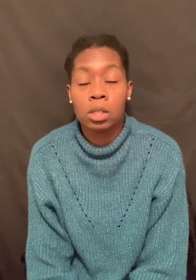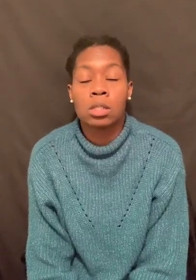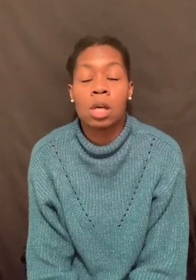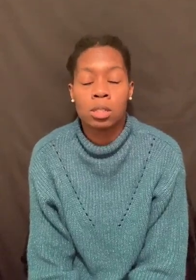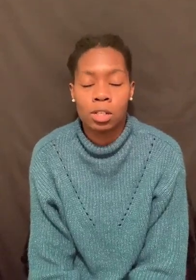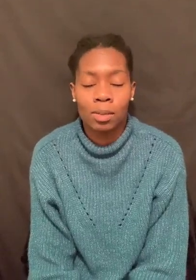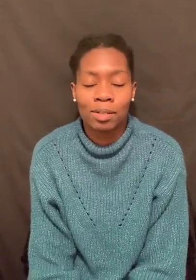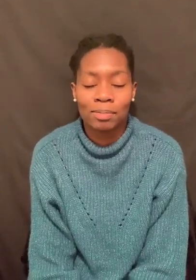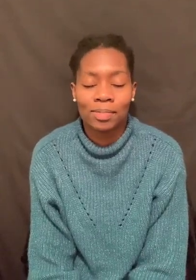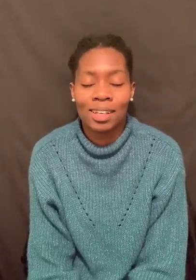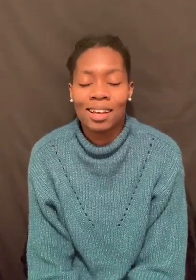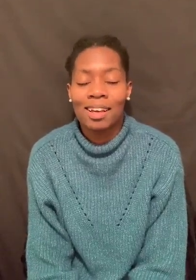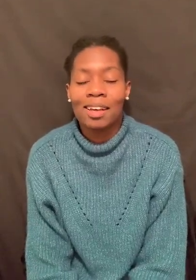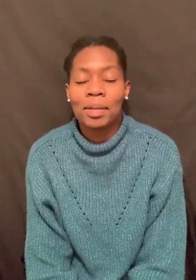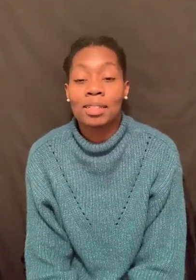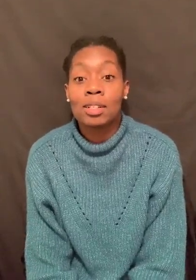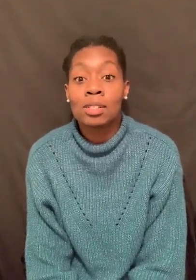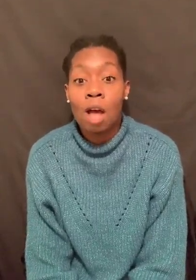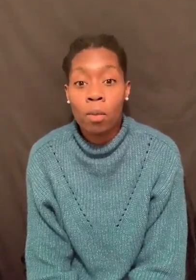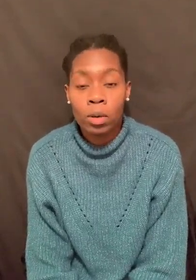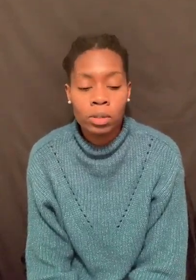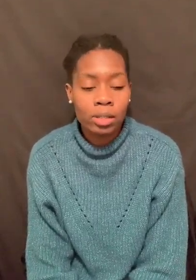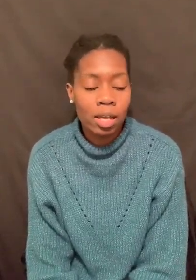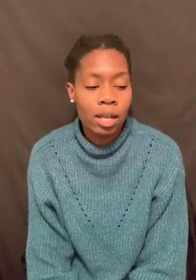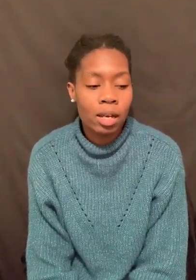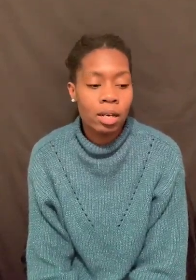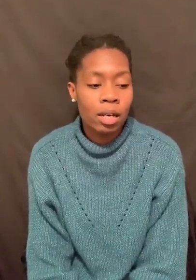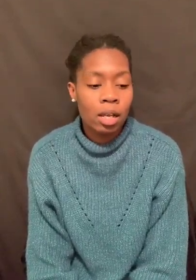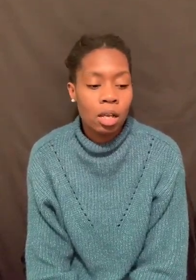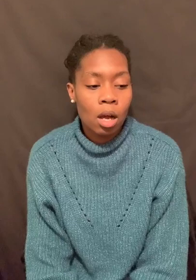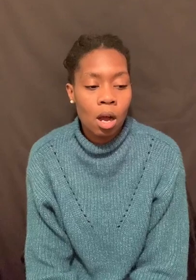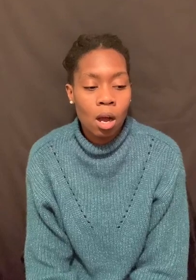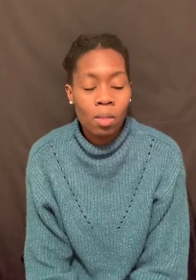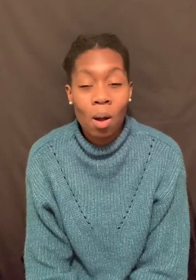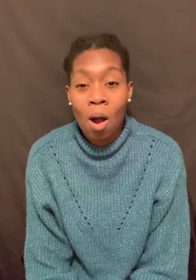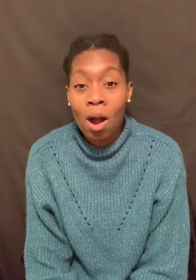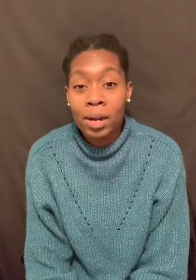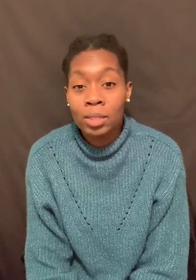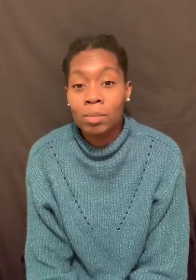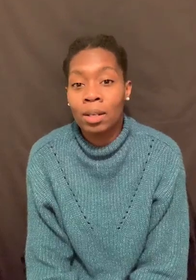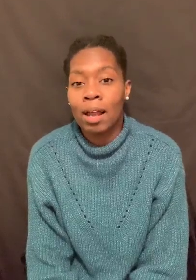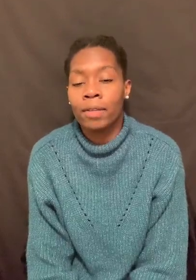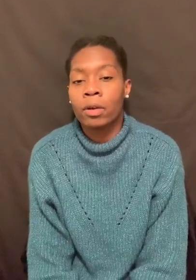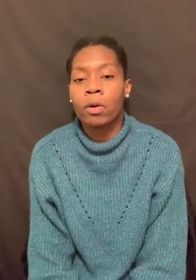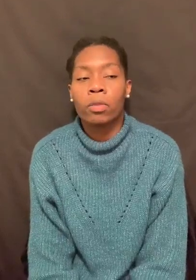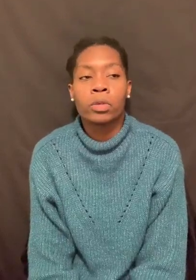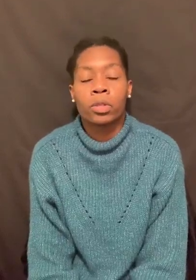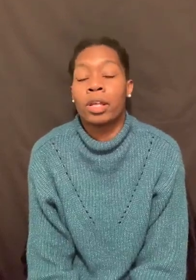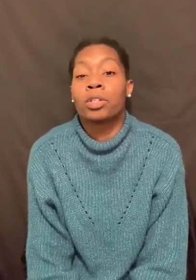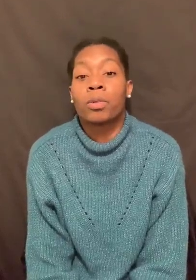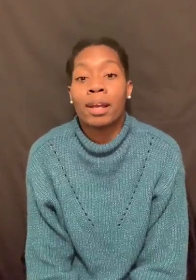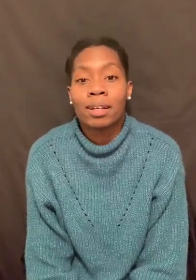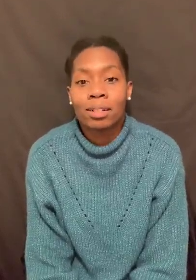and all the hardship and life they go through. So they drink